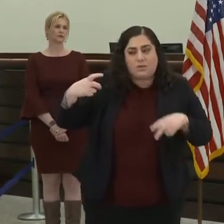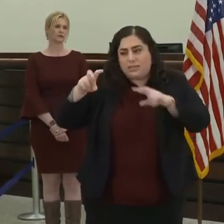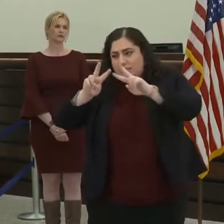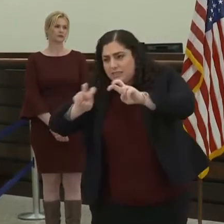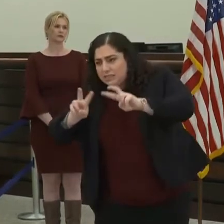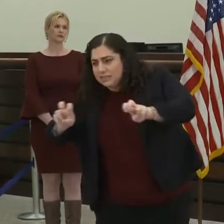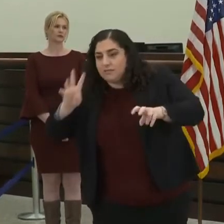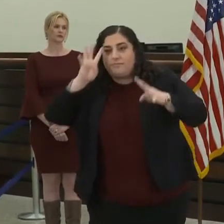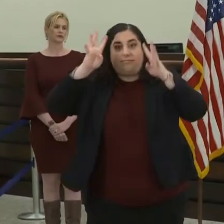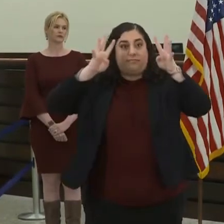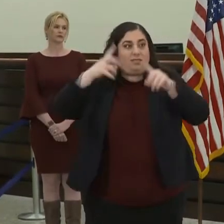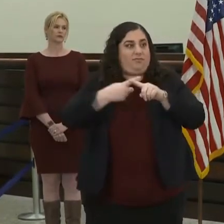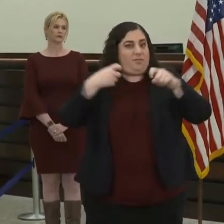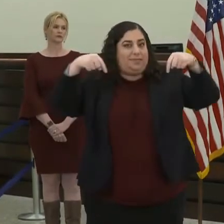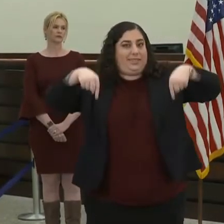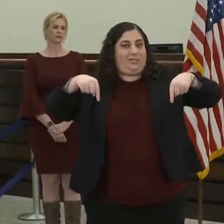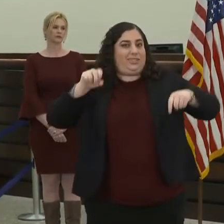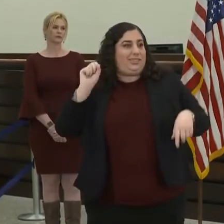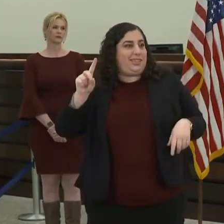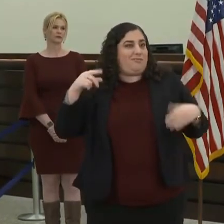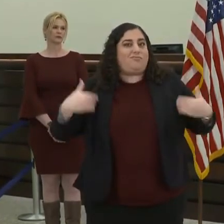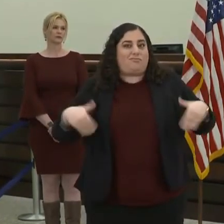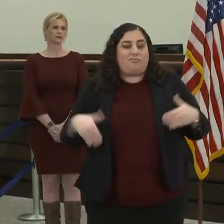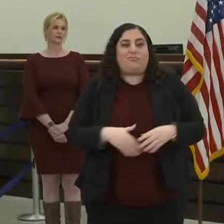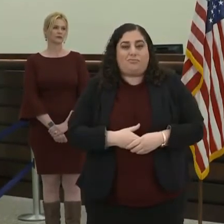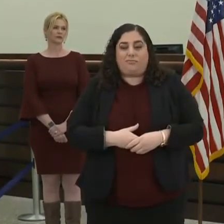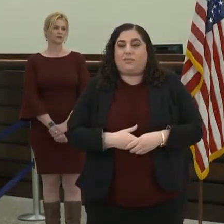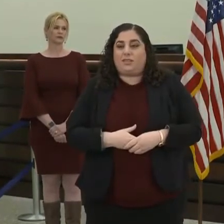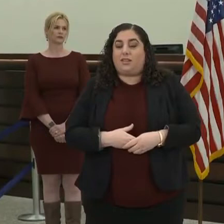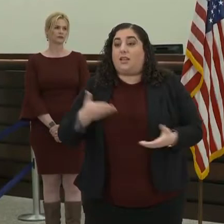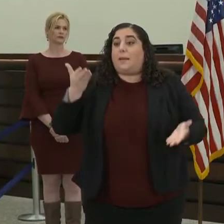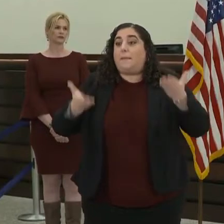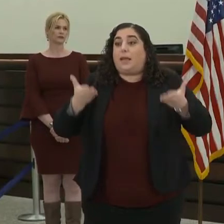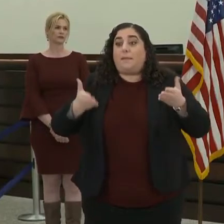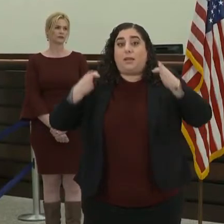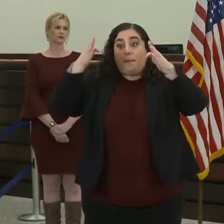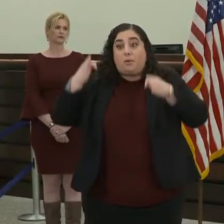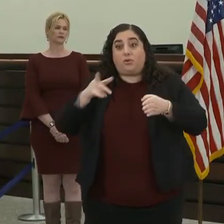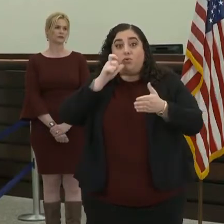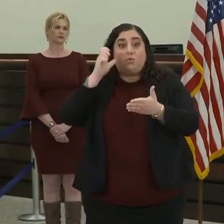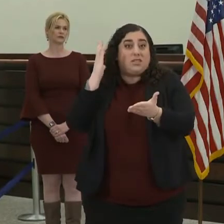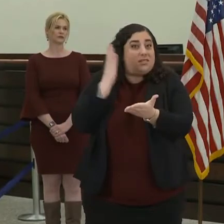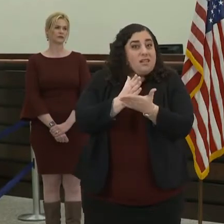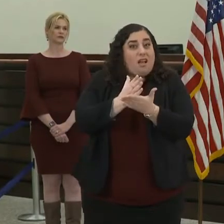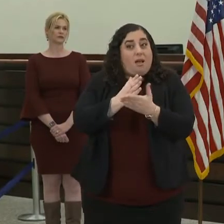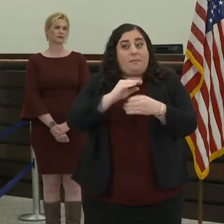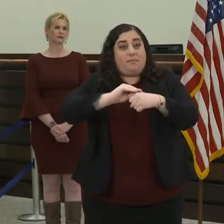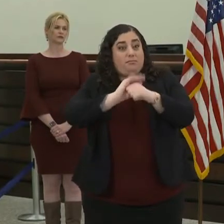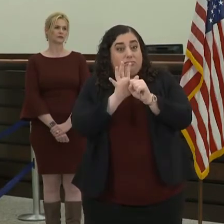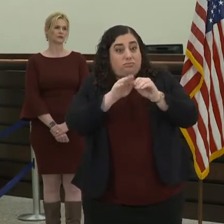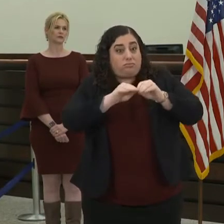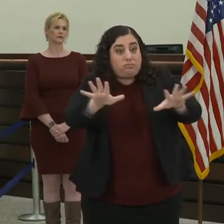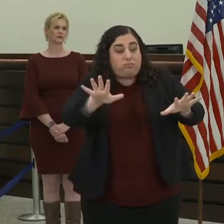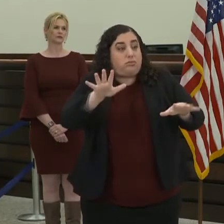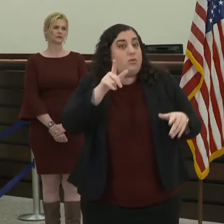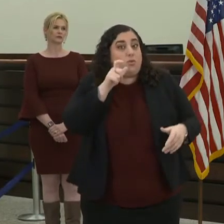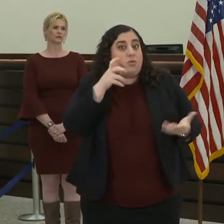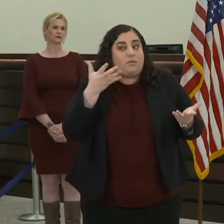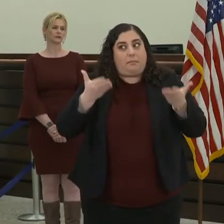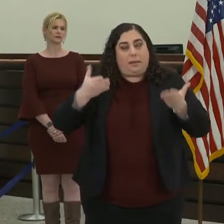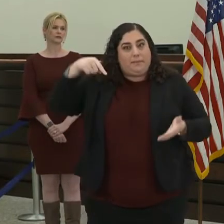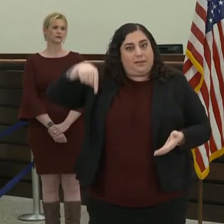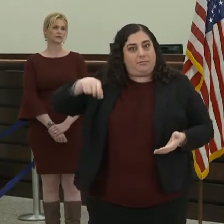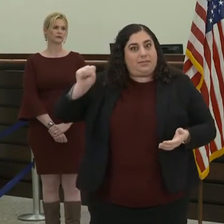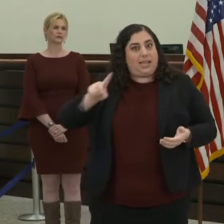course of this global pandemic may be discovered right here in San Diego. These companies are showing the